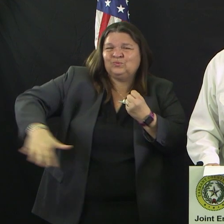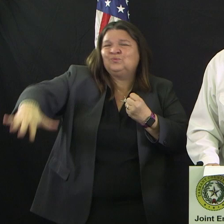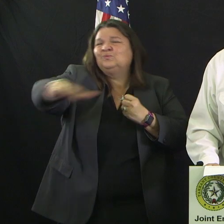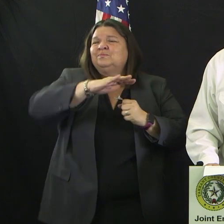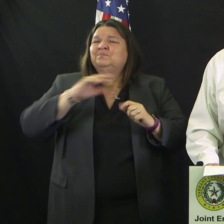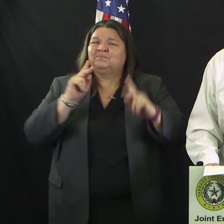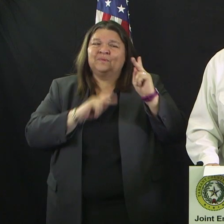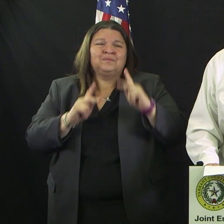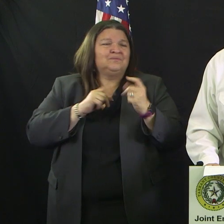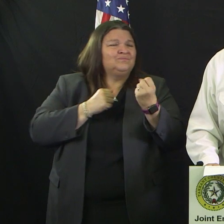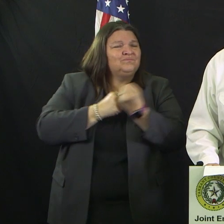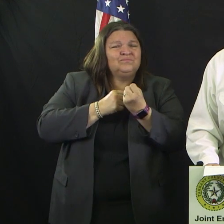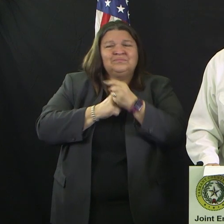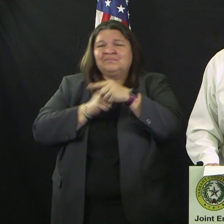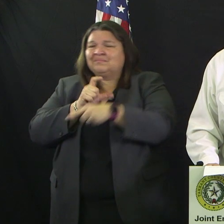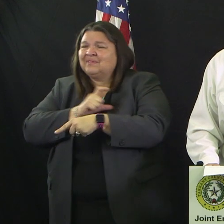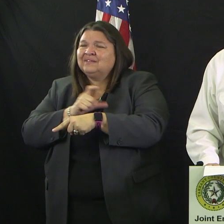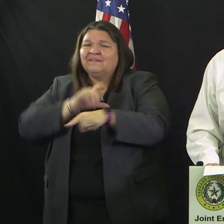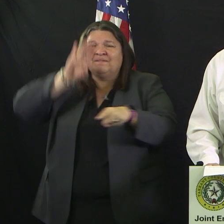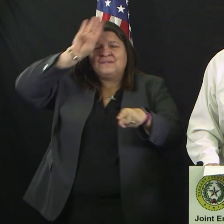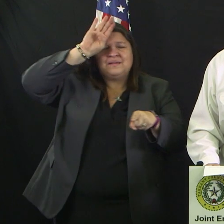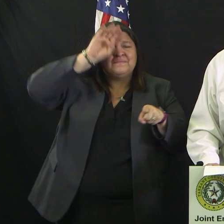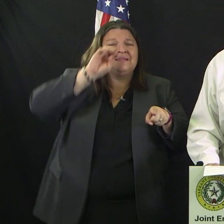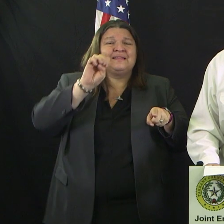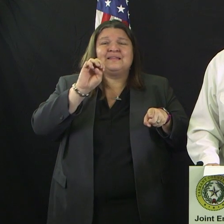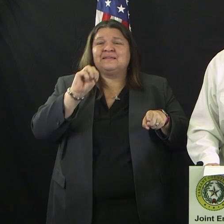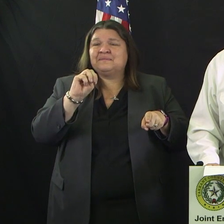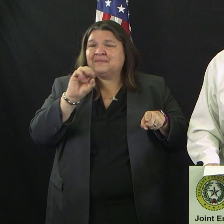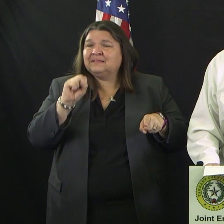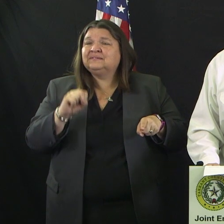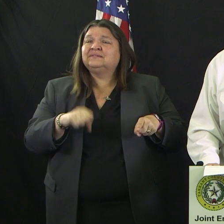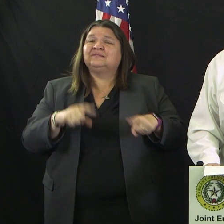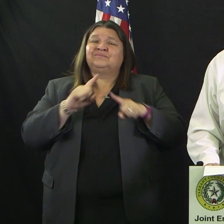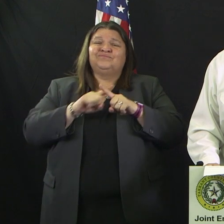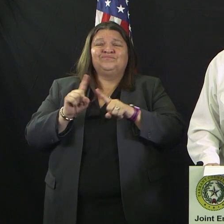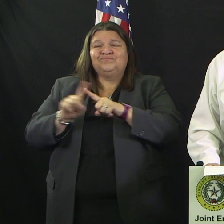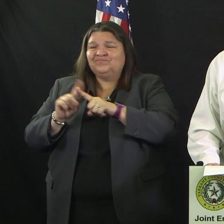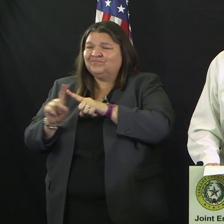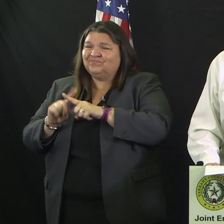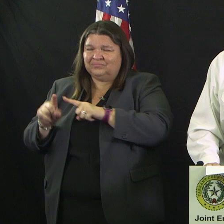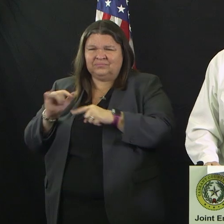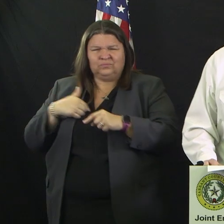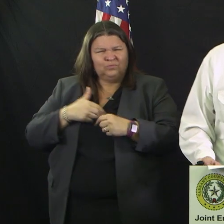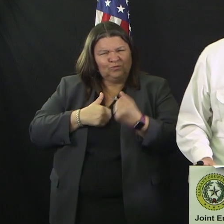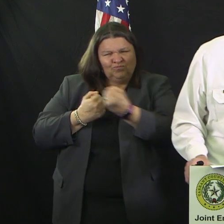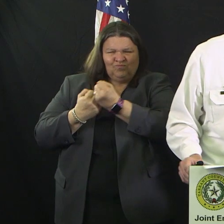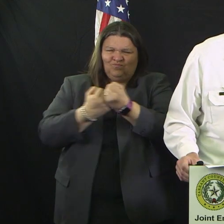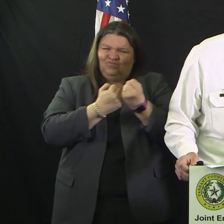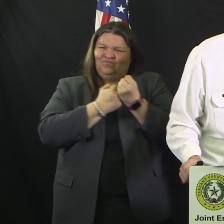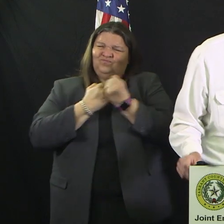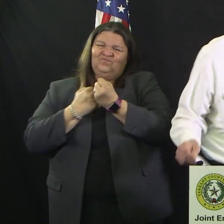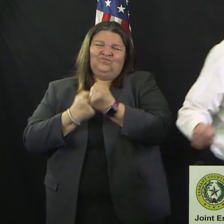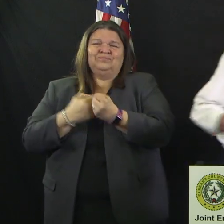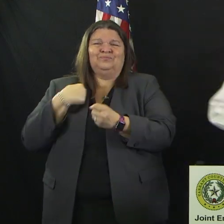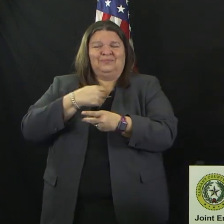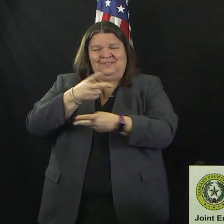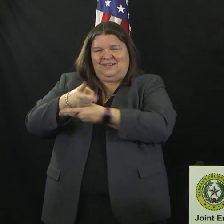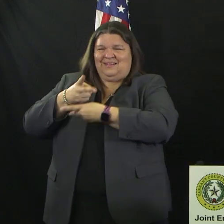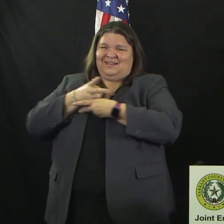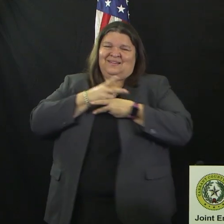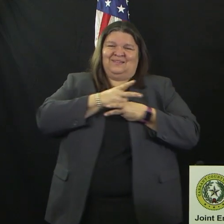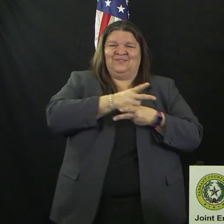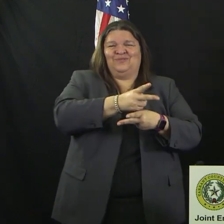time of need. And we are dedicated to making sure that you are taken care of in a safe and effective manner. So, Mayor, thank you. Thank you.